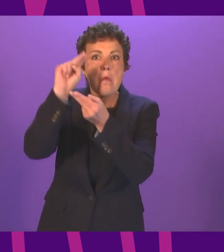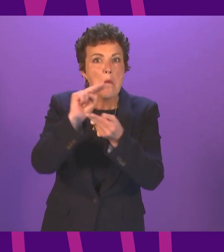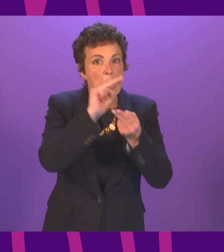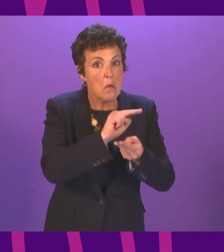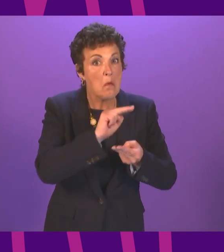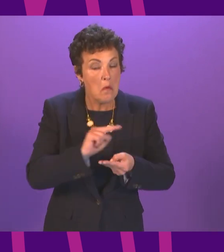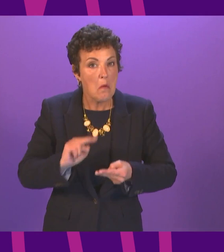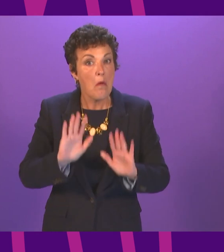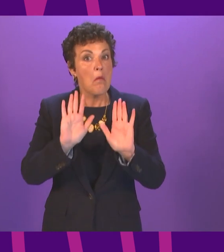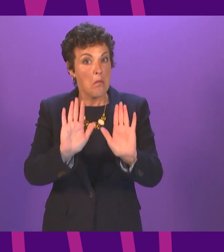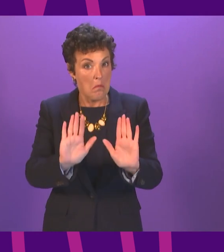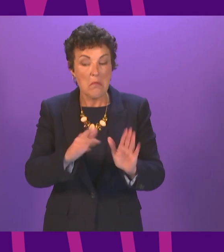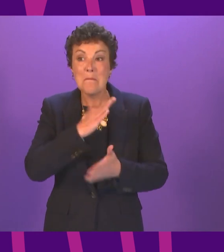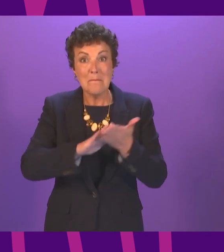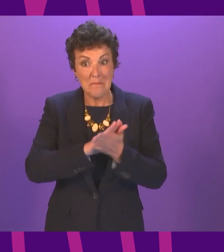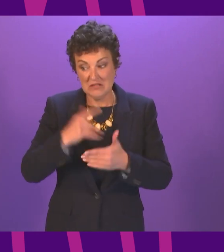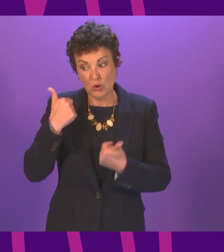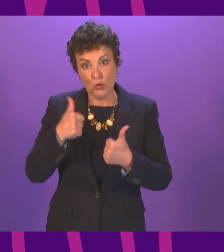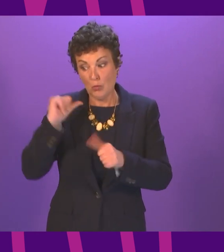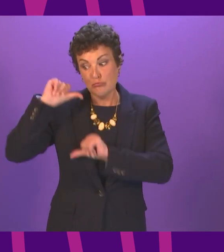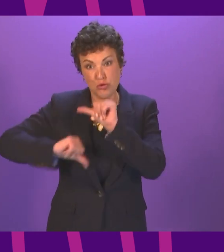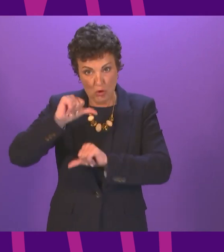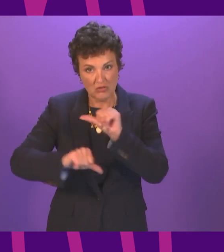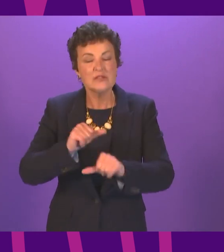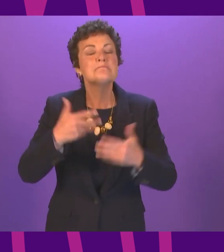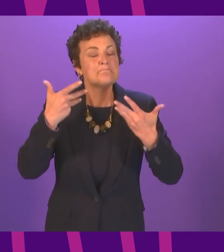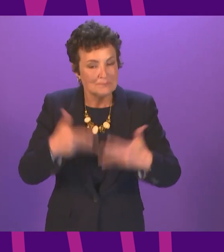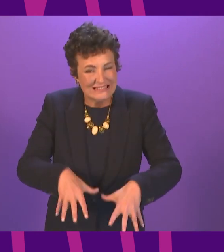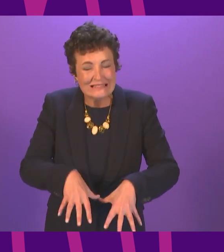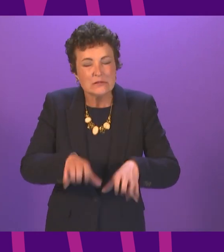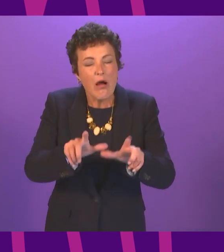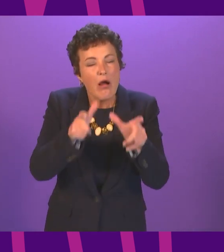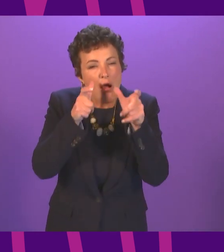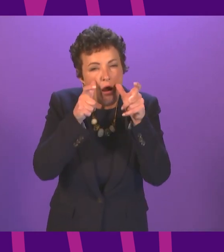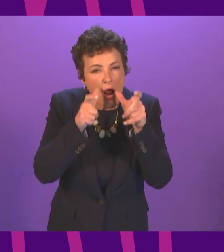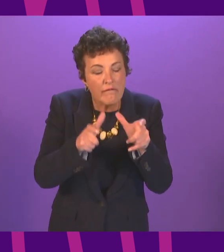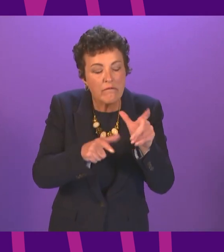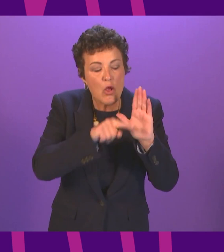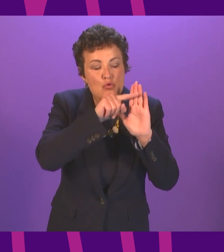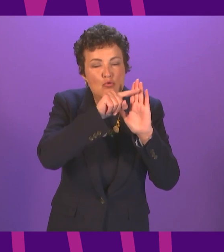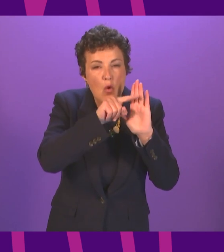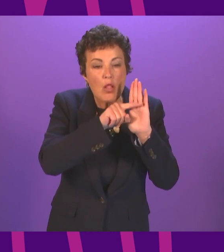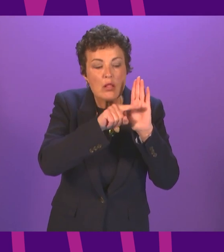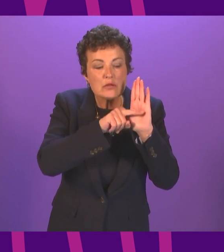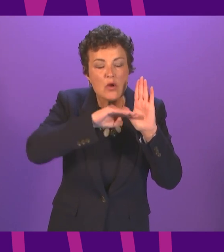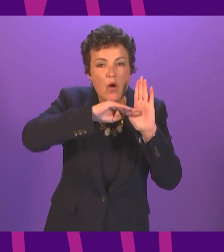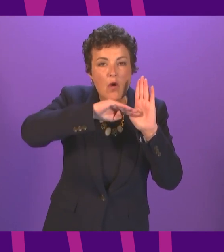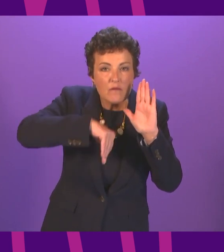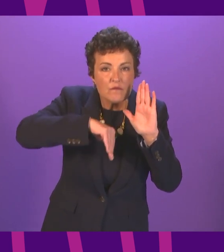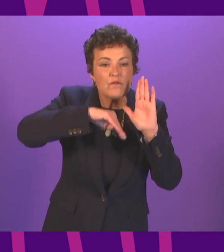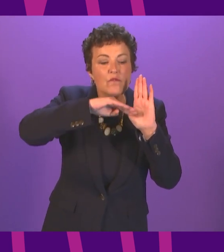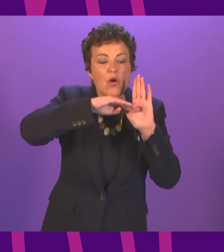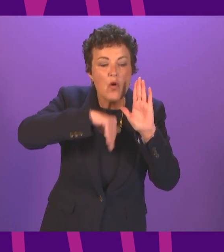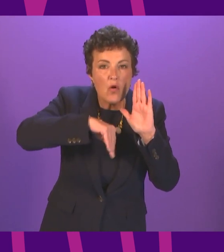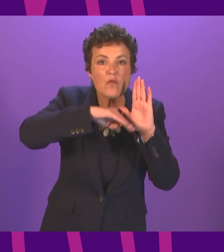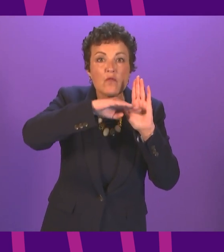Due to the progress that we have made in suppressing the virus, we have been able to begin cautiously easing restrictions and even bring forward some